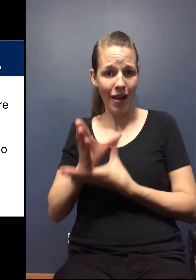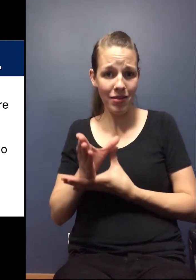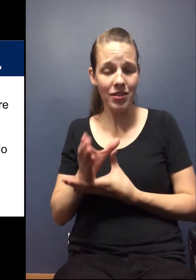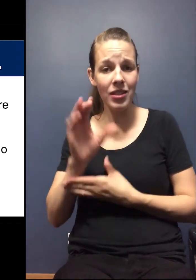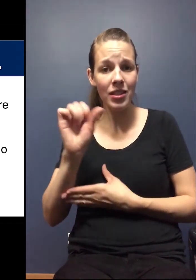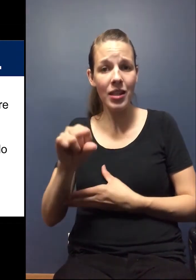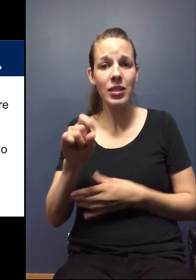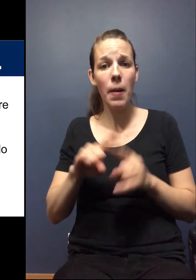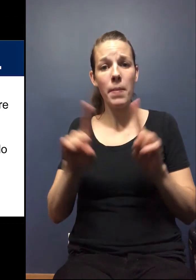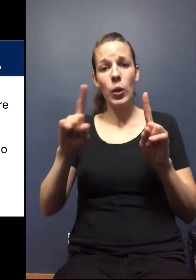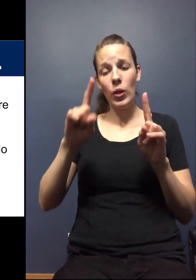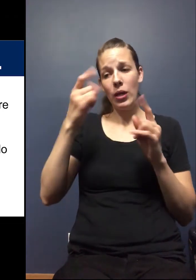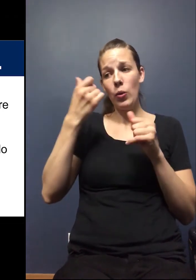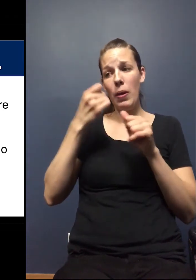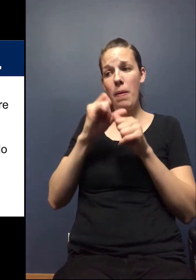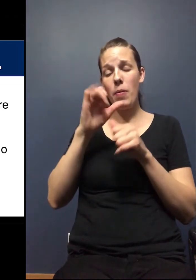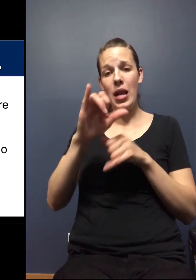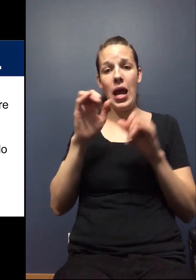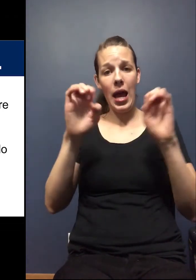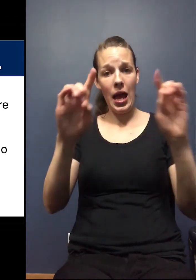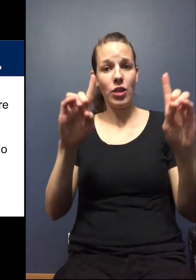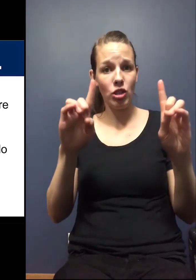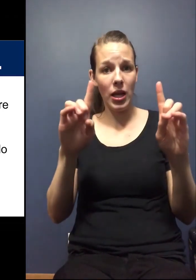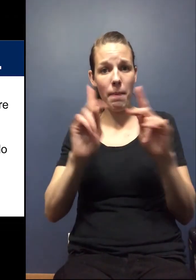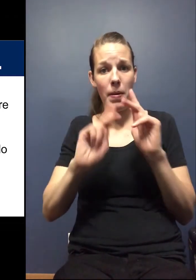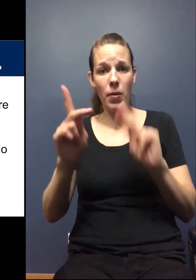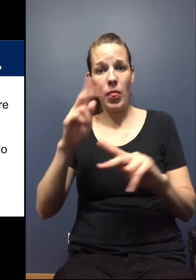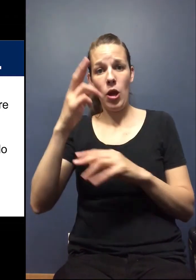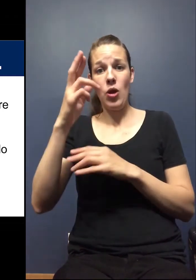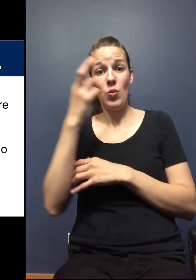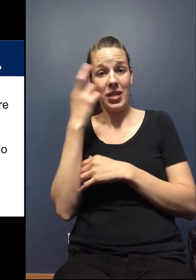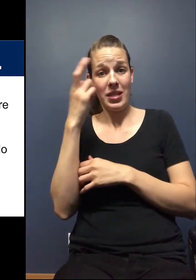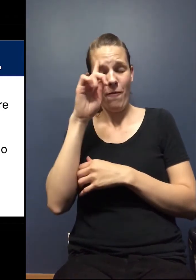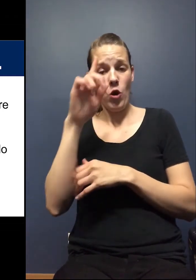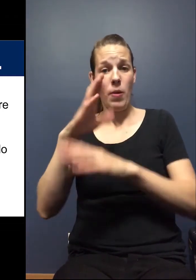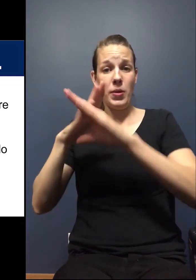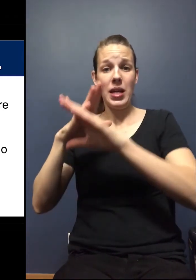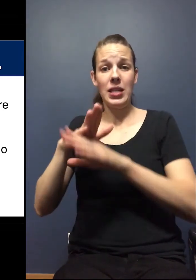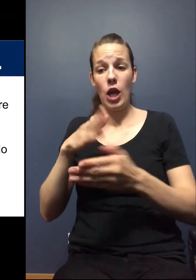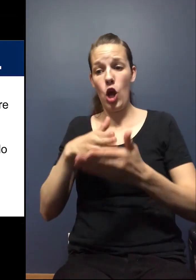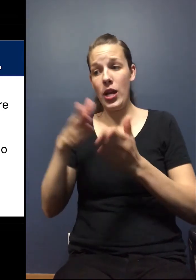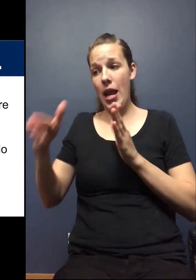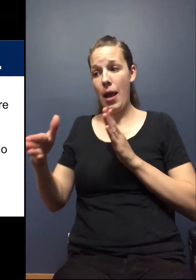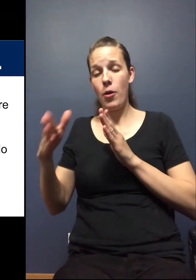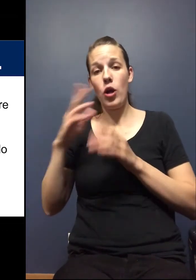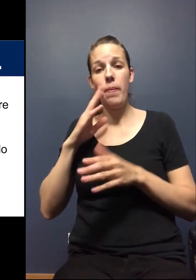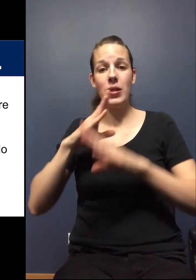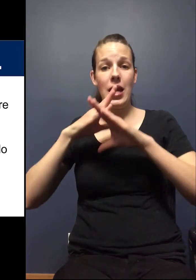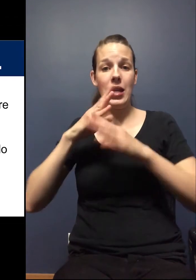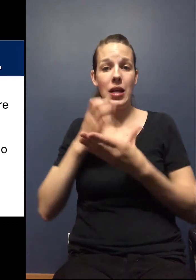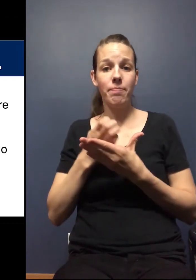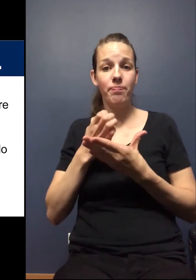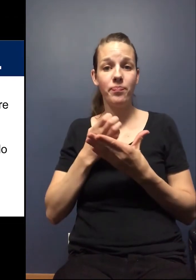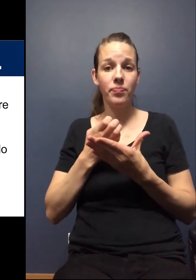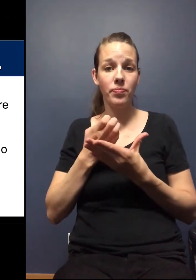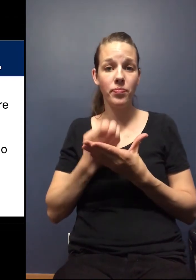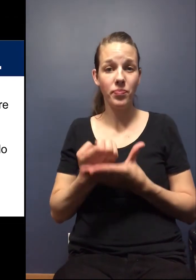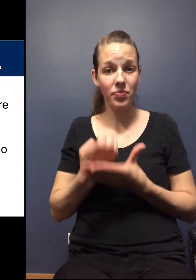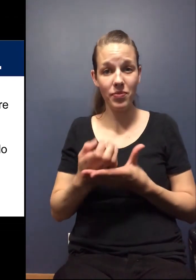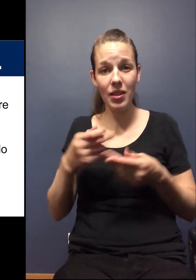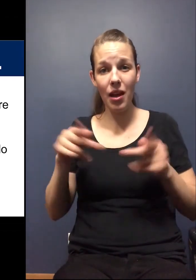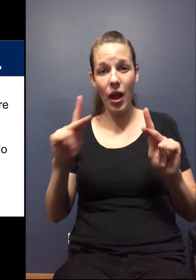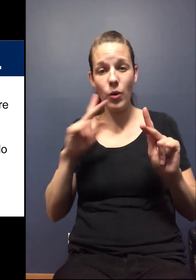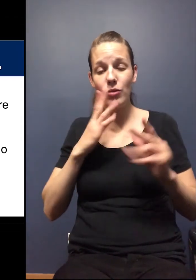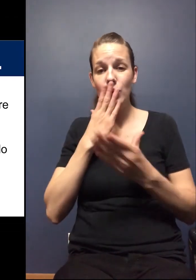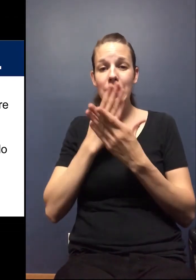but we can be mindful and educate individuals about the purpose of protecting our neighbor and protecting our economy is by allowing us